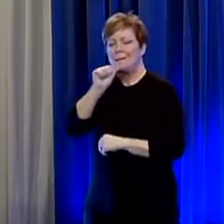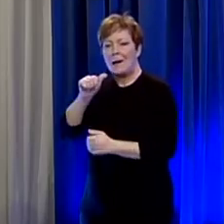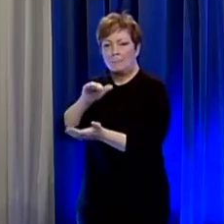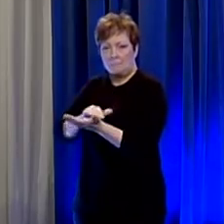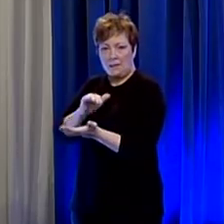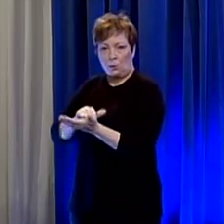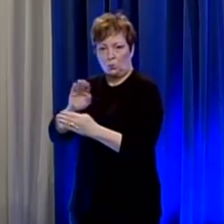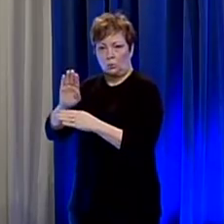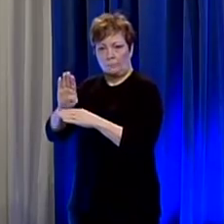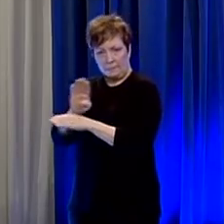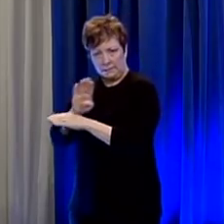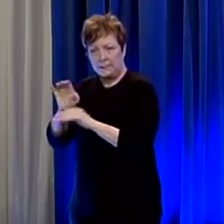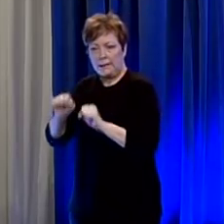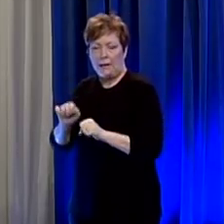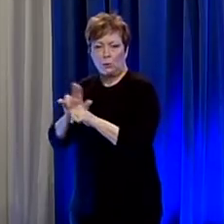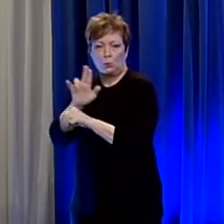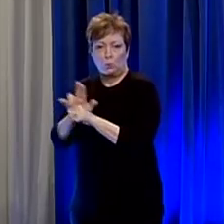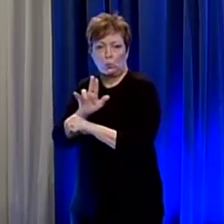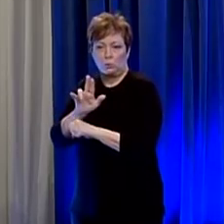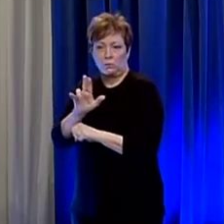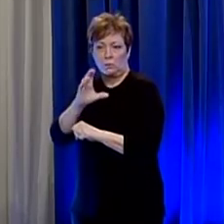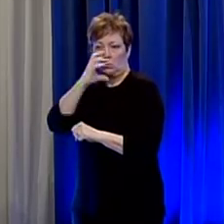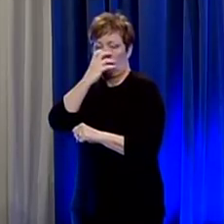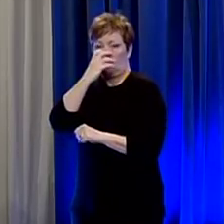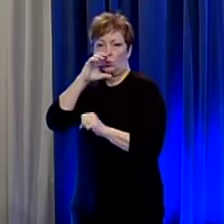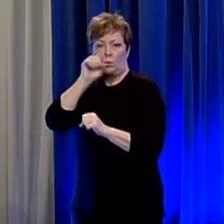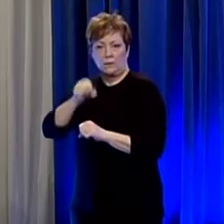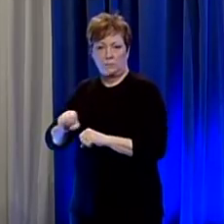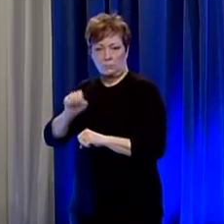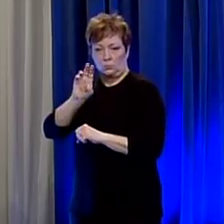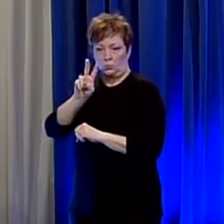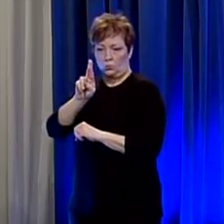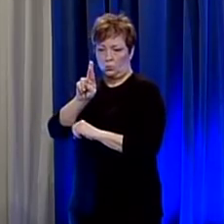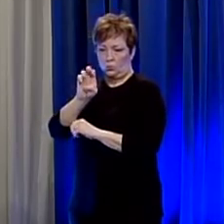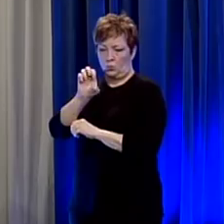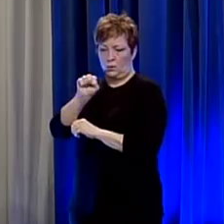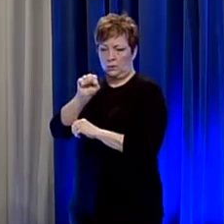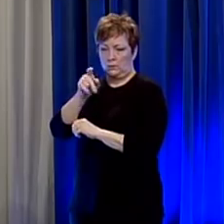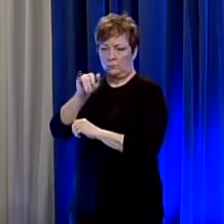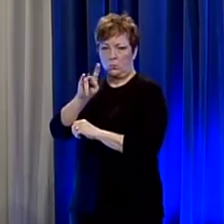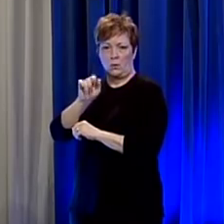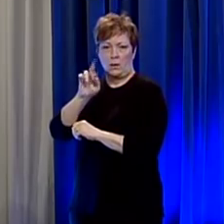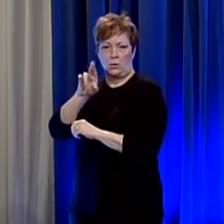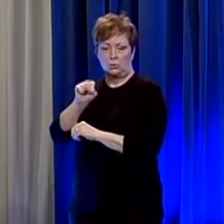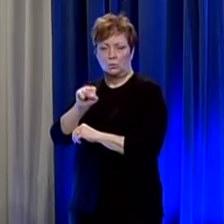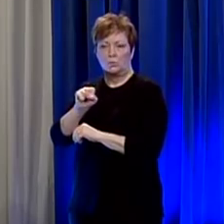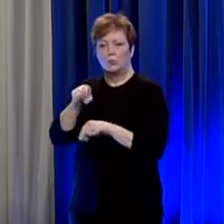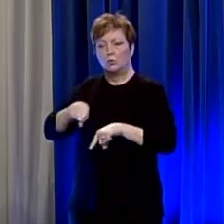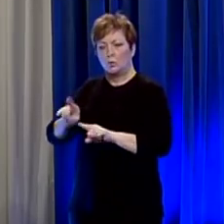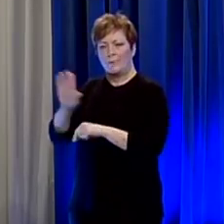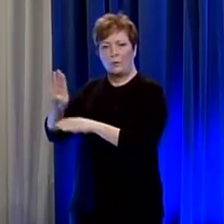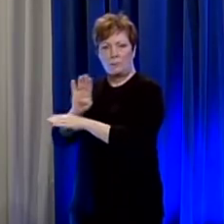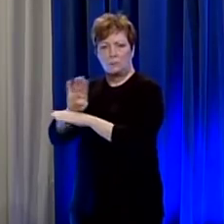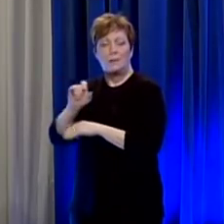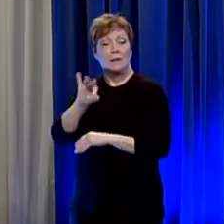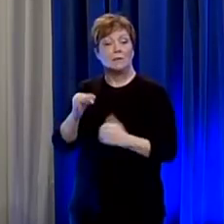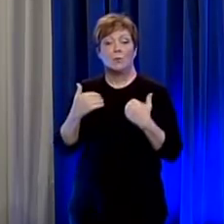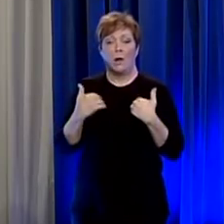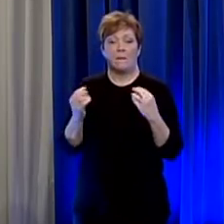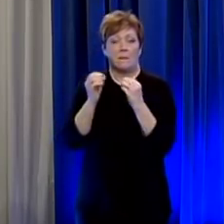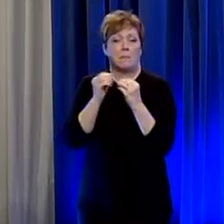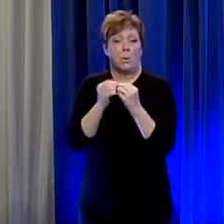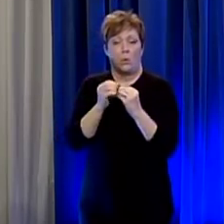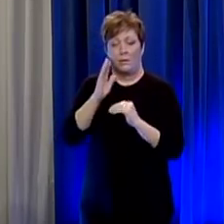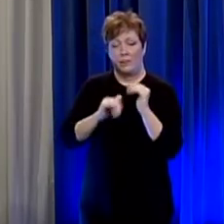that can use for example respirators and as a normal course of business and if people have additional supplies